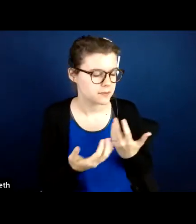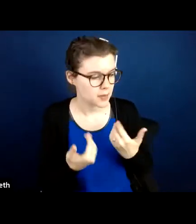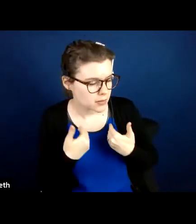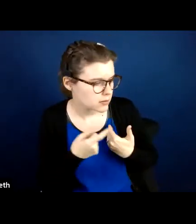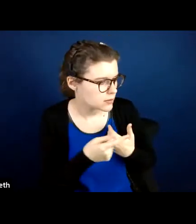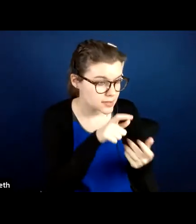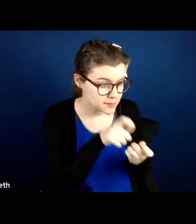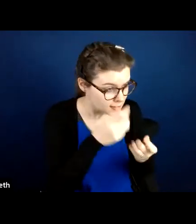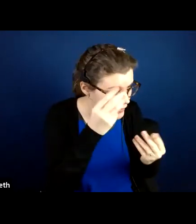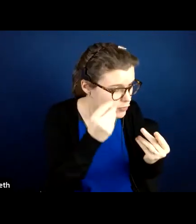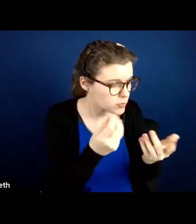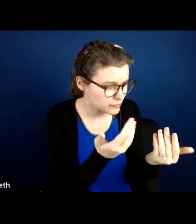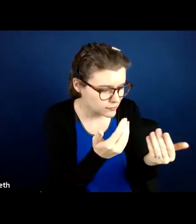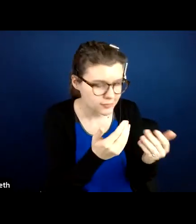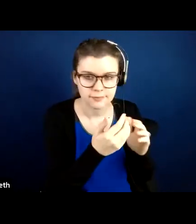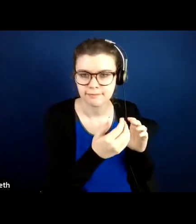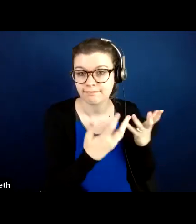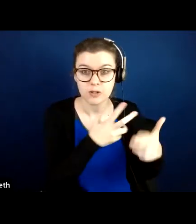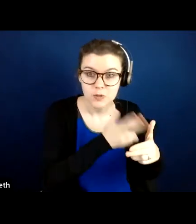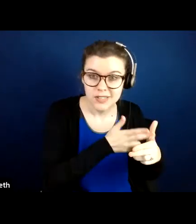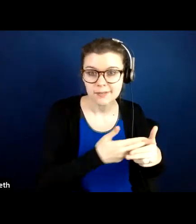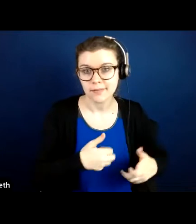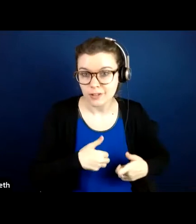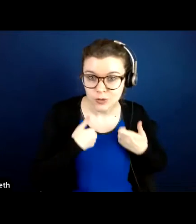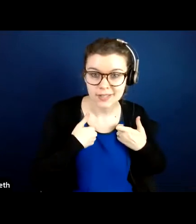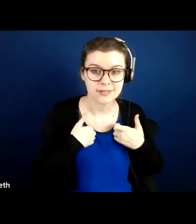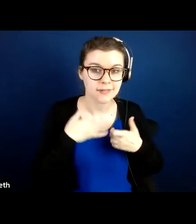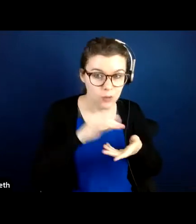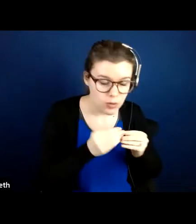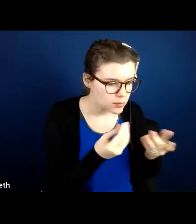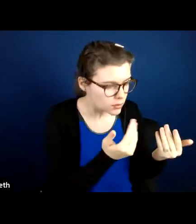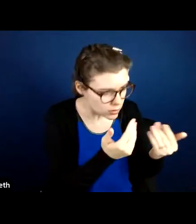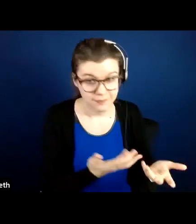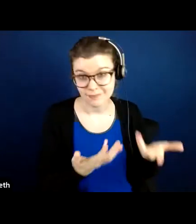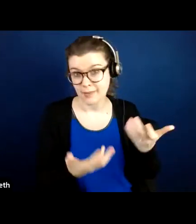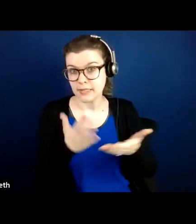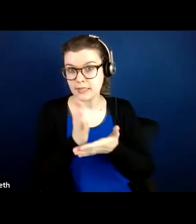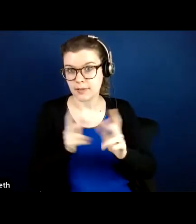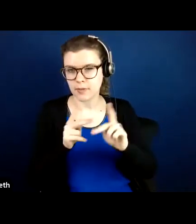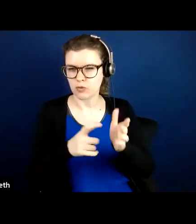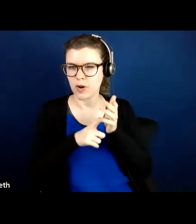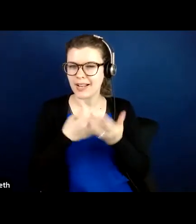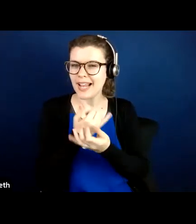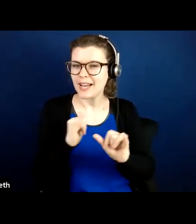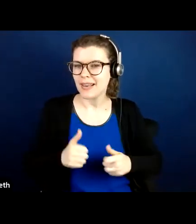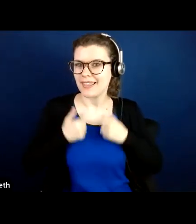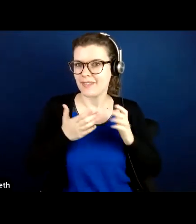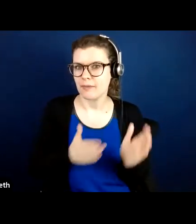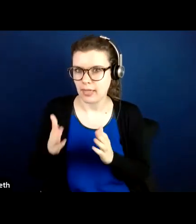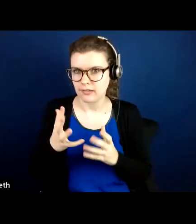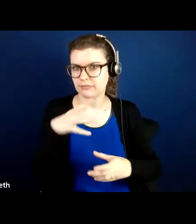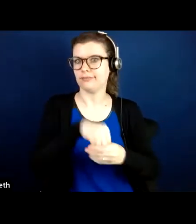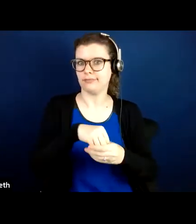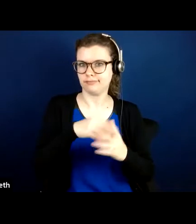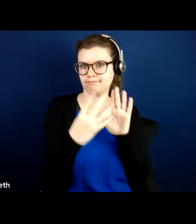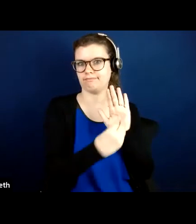information that you need to collect. You may work on an independent living plan. Oftentimes as part of the independent living plan, consumers